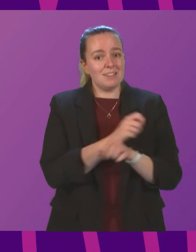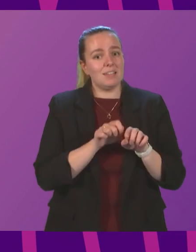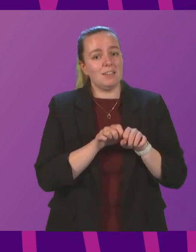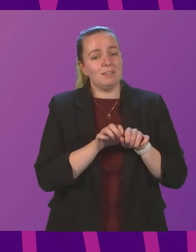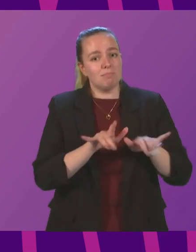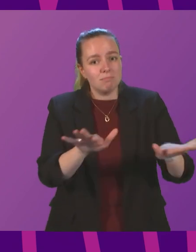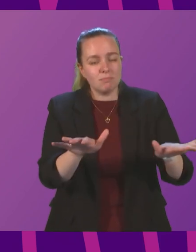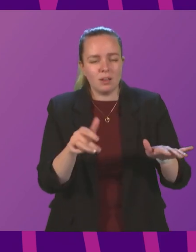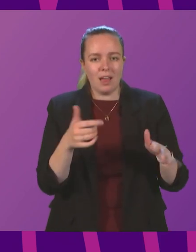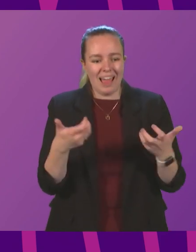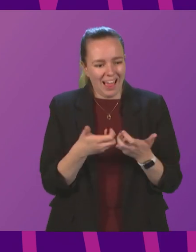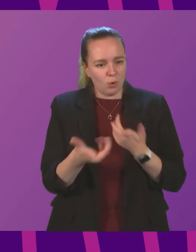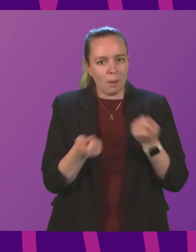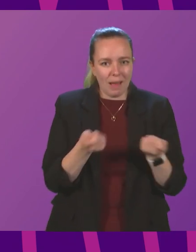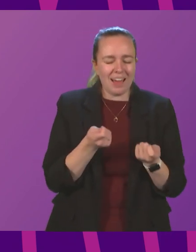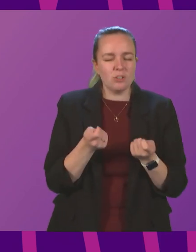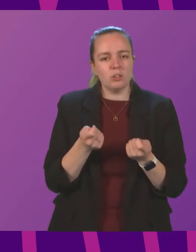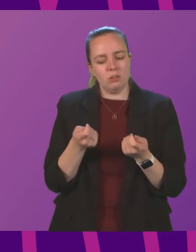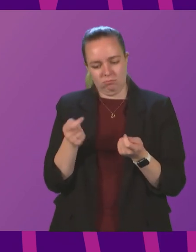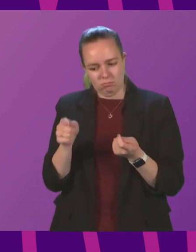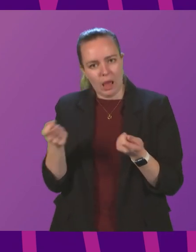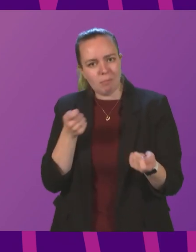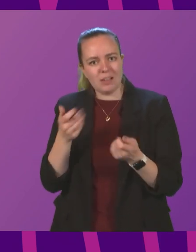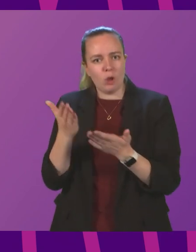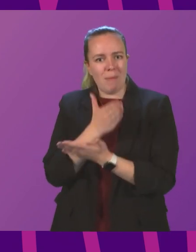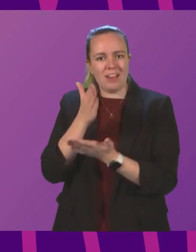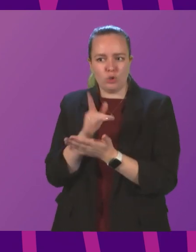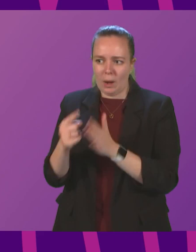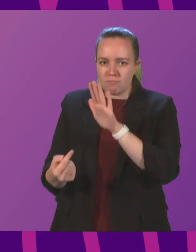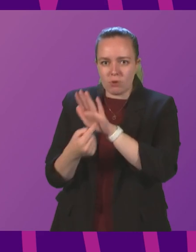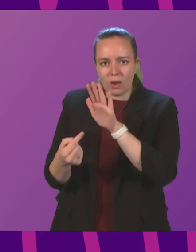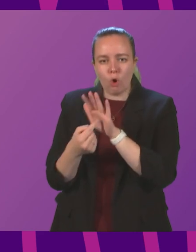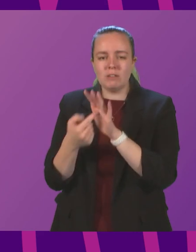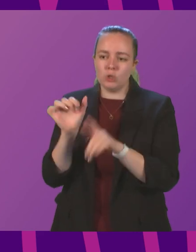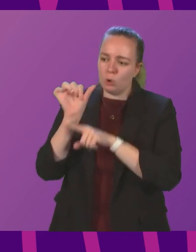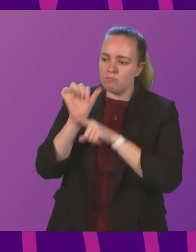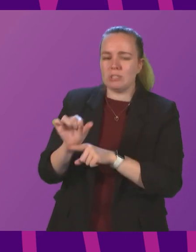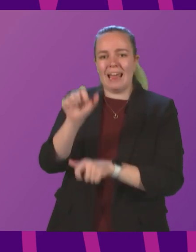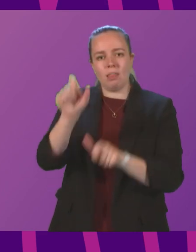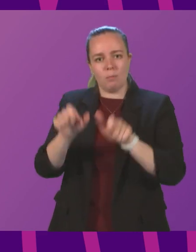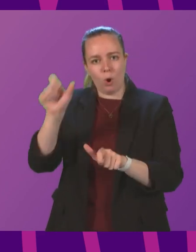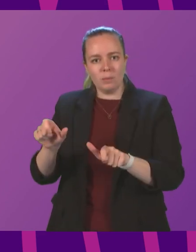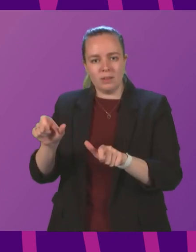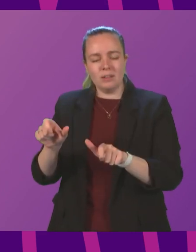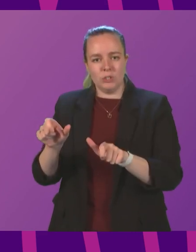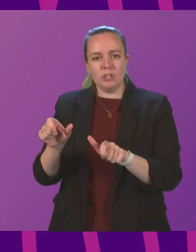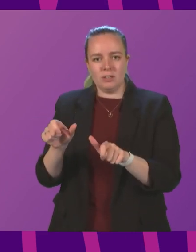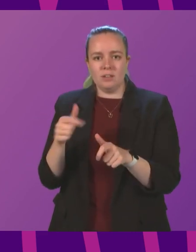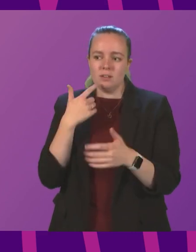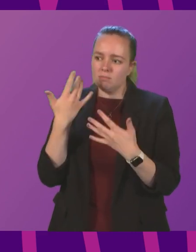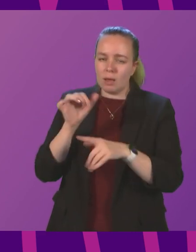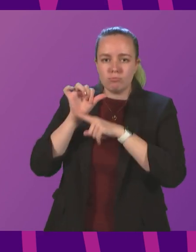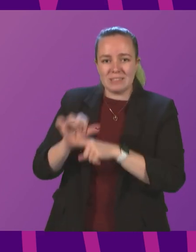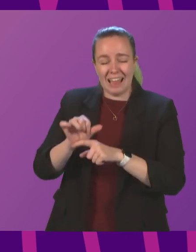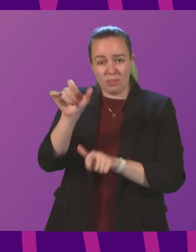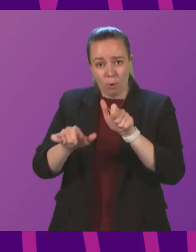do we manage that? We manage that by making sure it's the priority to give the maximum protection to the population. We give the maximum protection to the